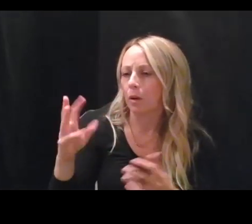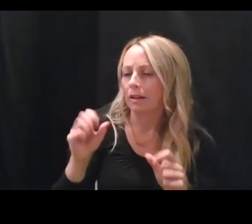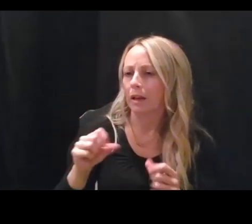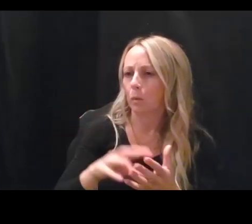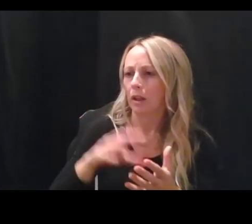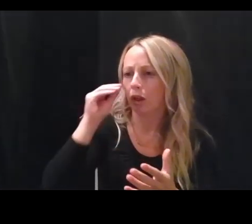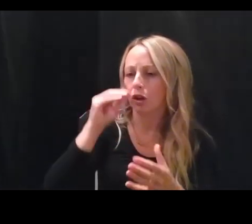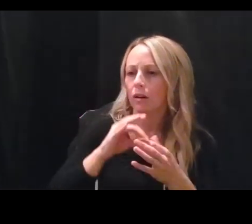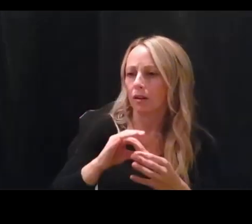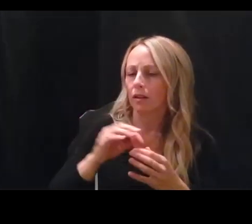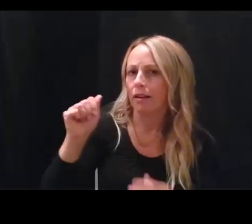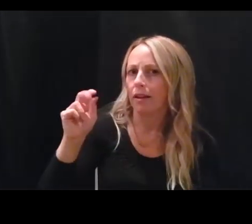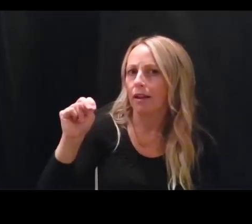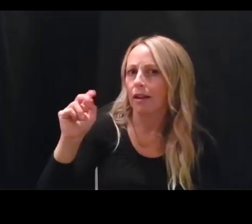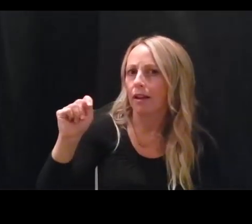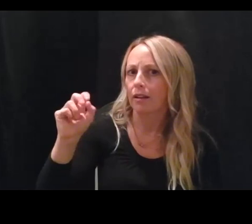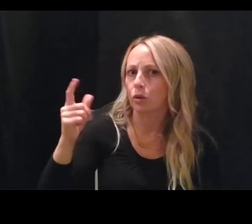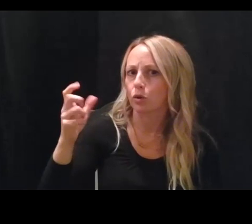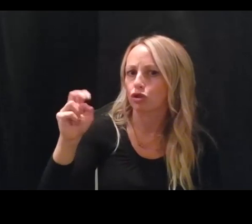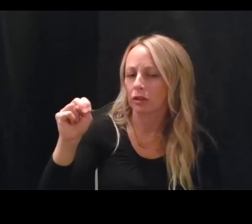that are now showing up on the state website?